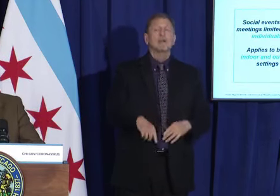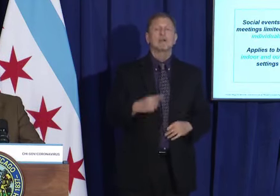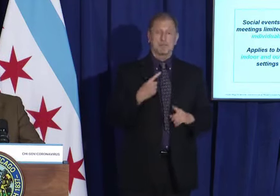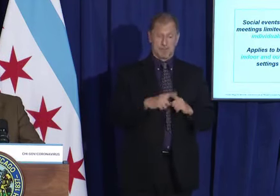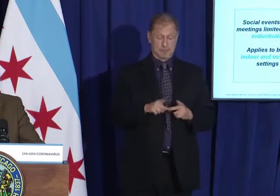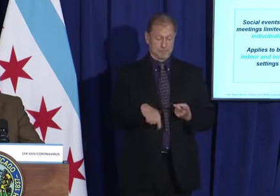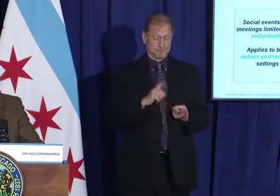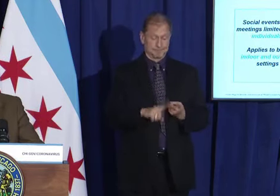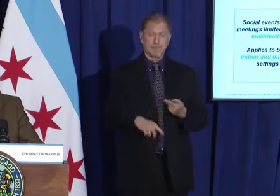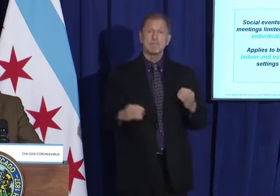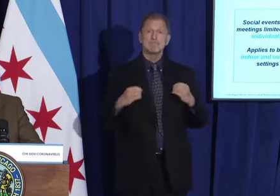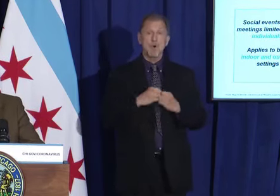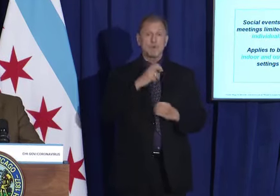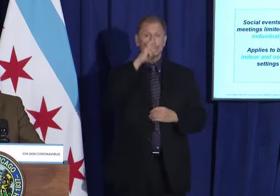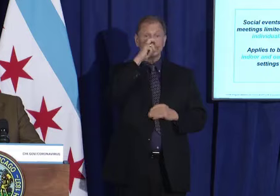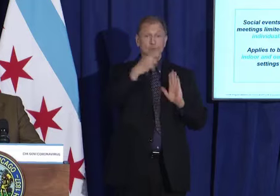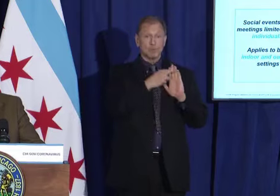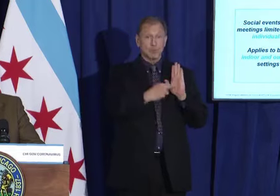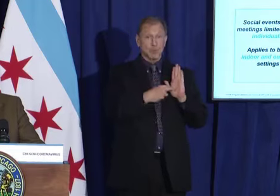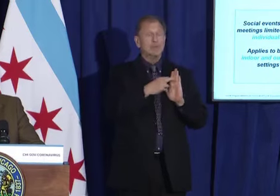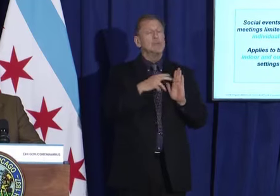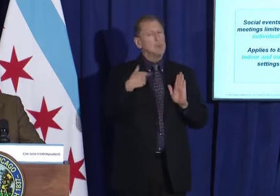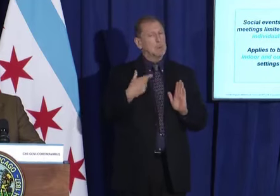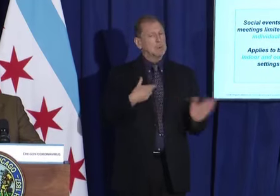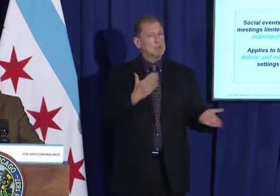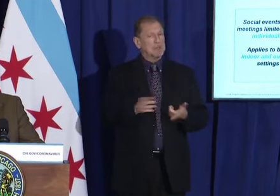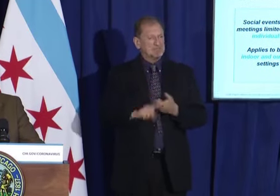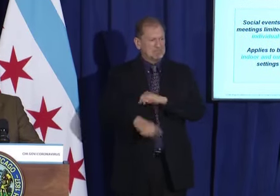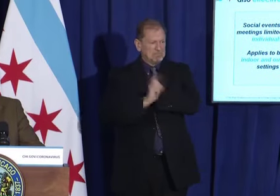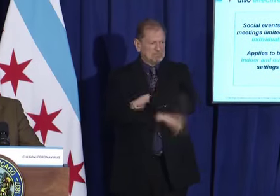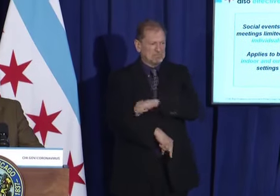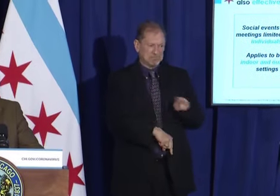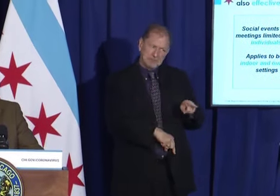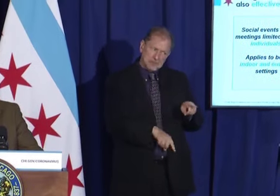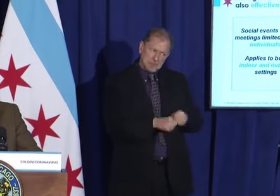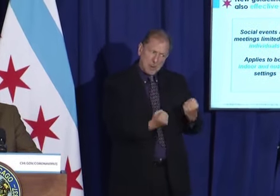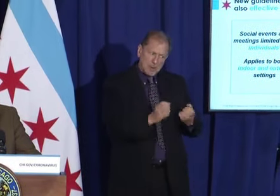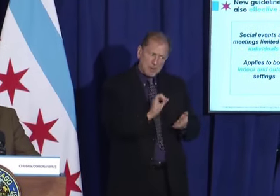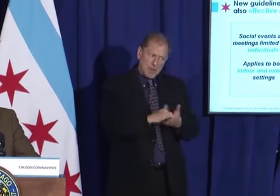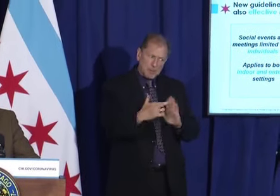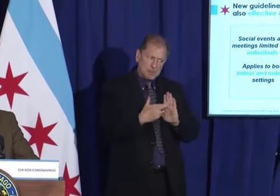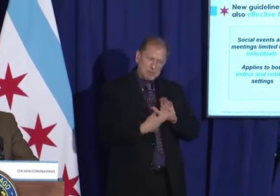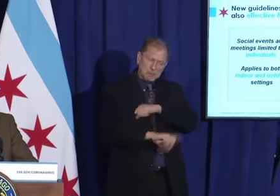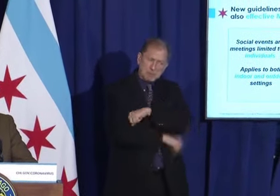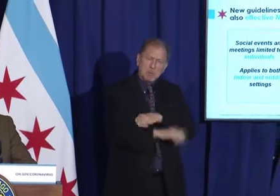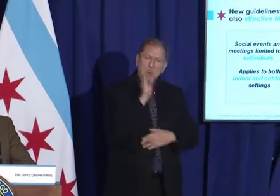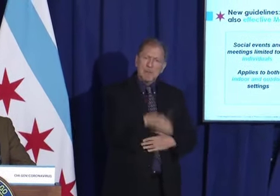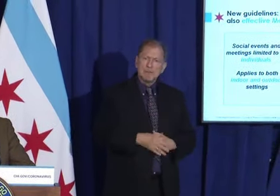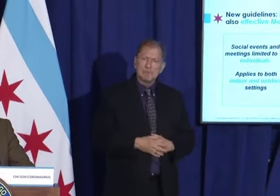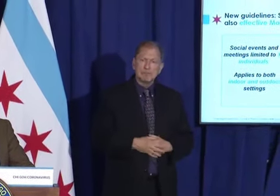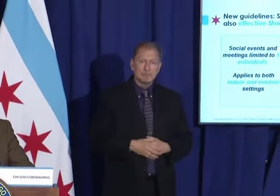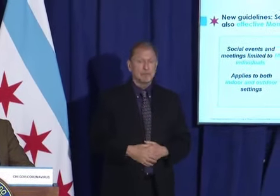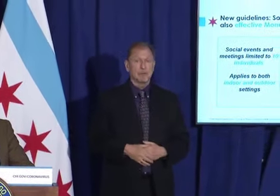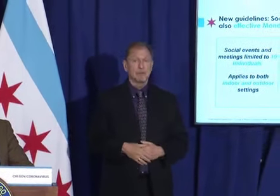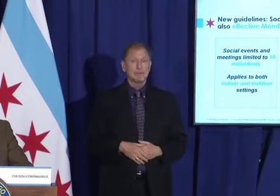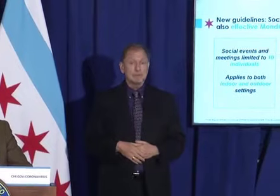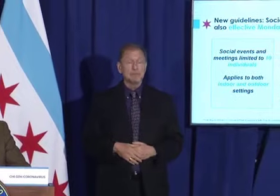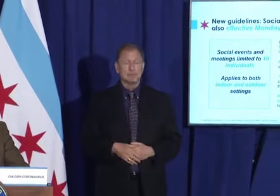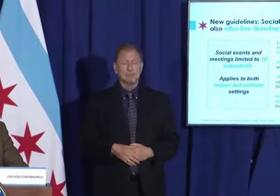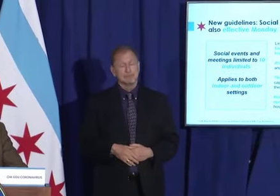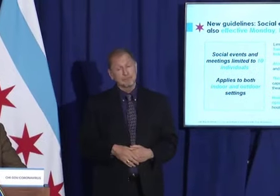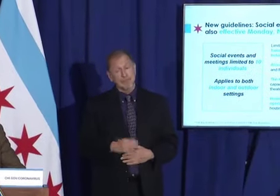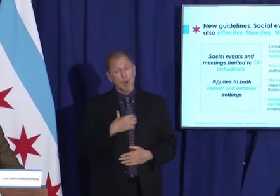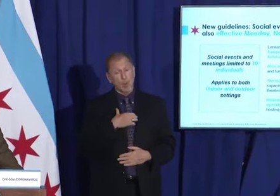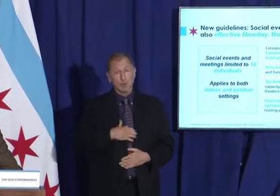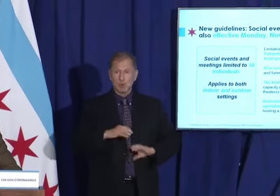we intend to vigorously enforce. Ideally, there would be no social events or meetings.